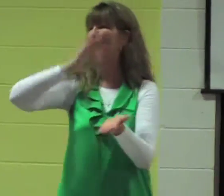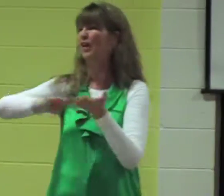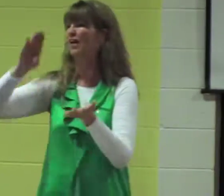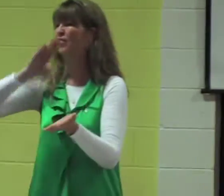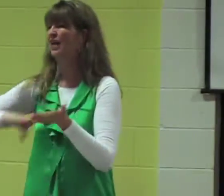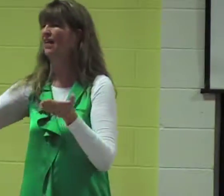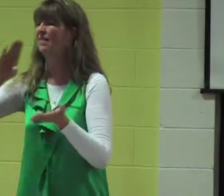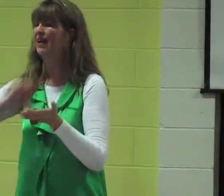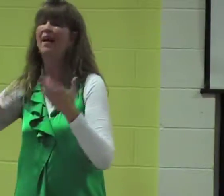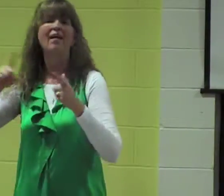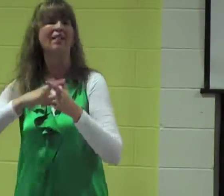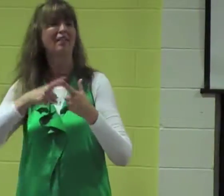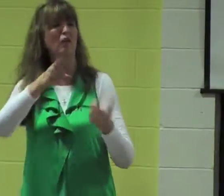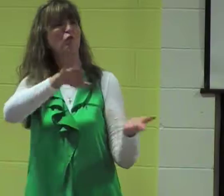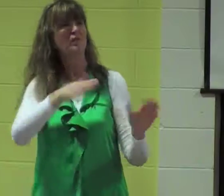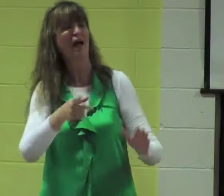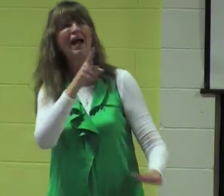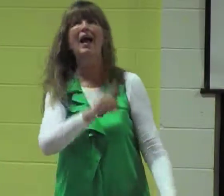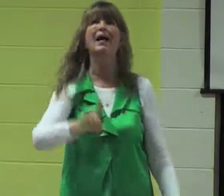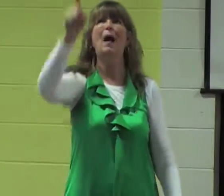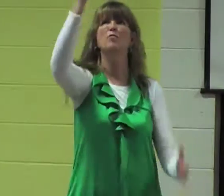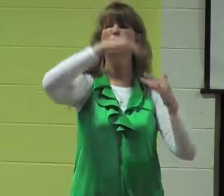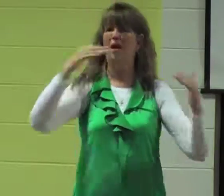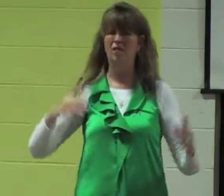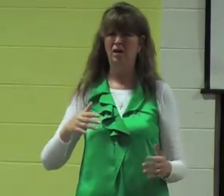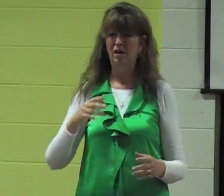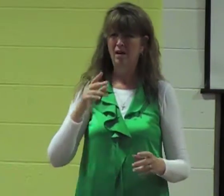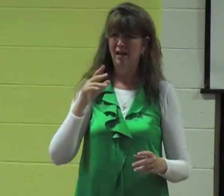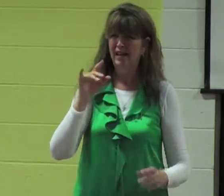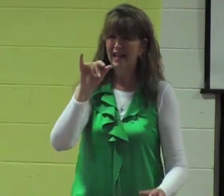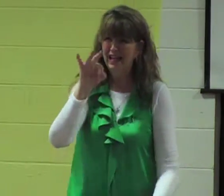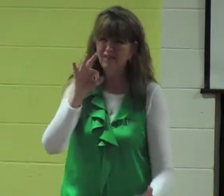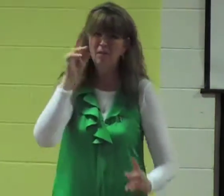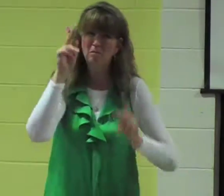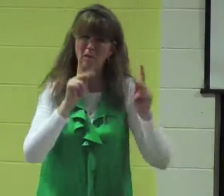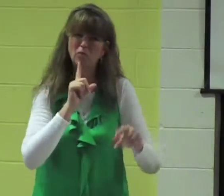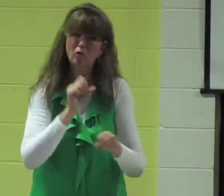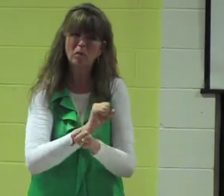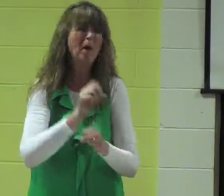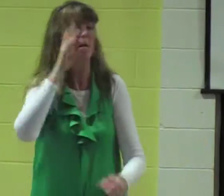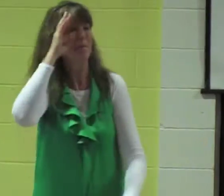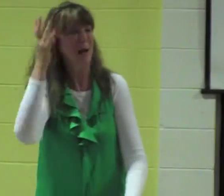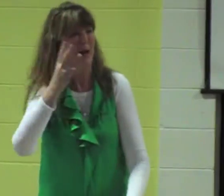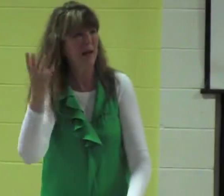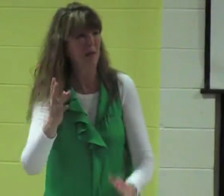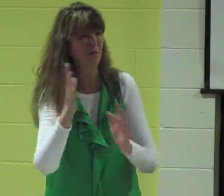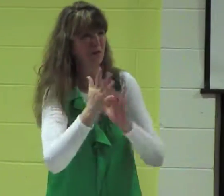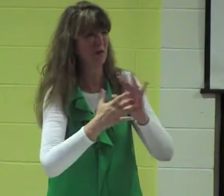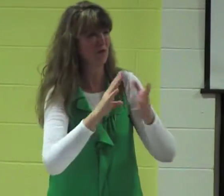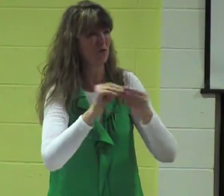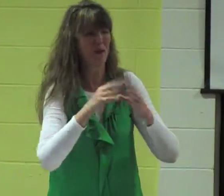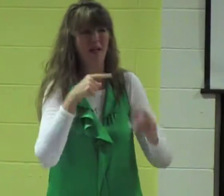and then if you believe in him that he would be saved and be forgiven and then you would have eternal life in heaven